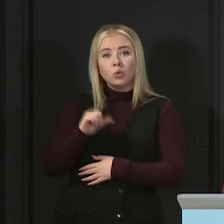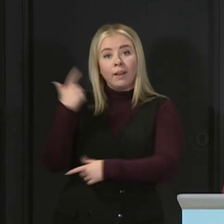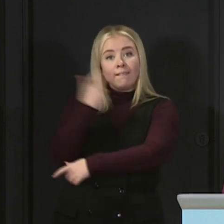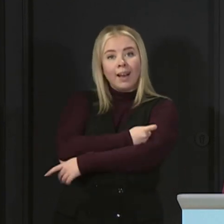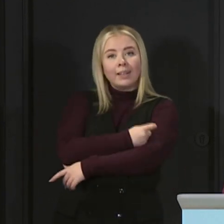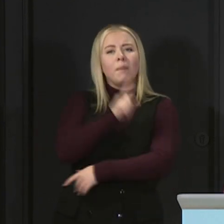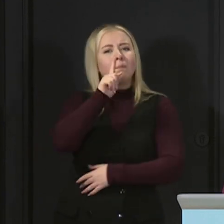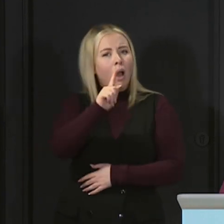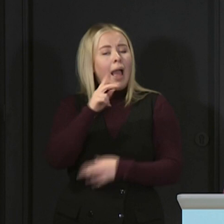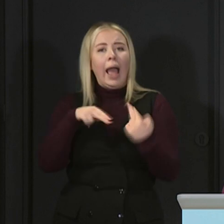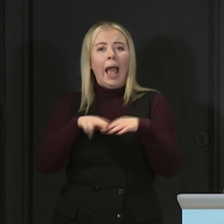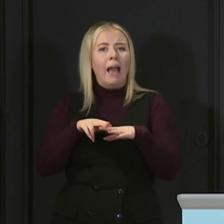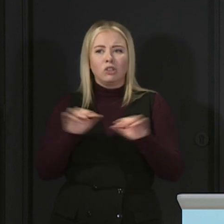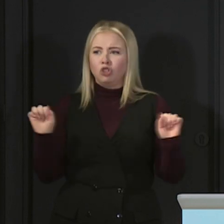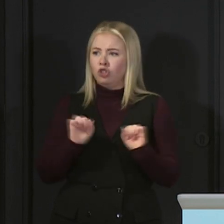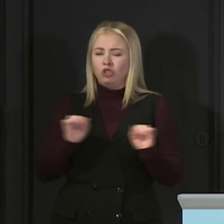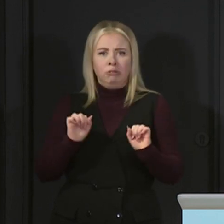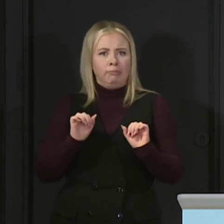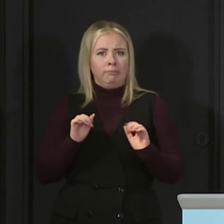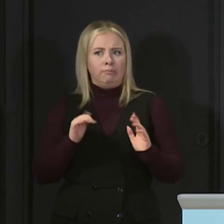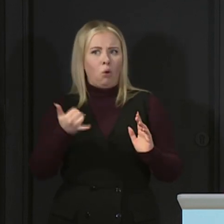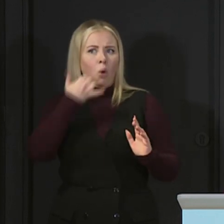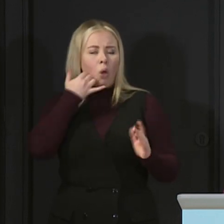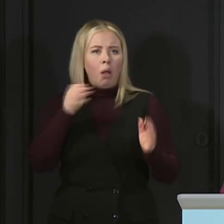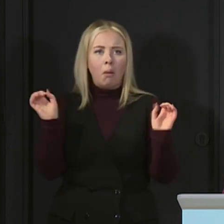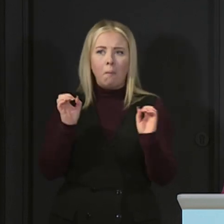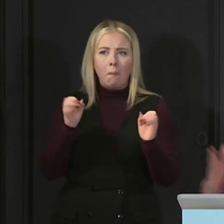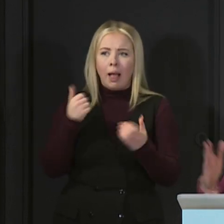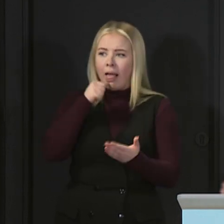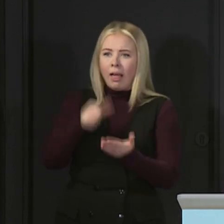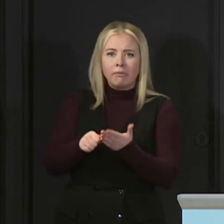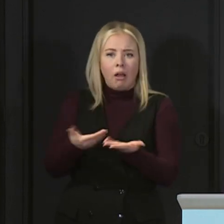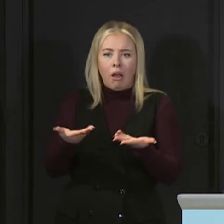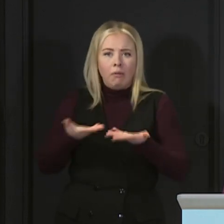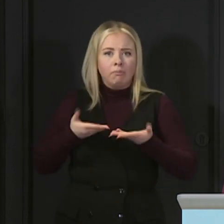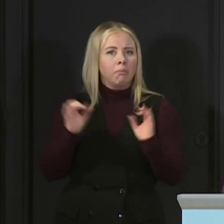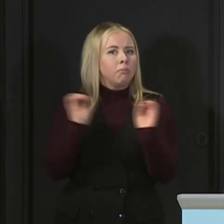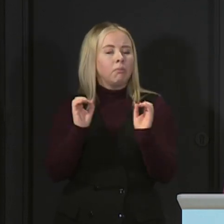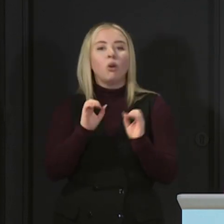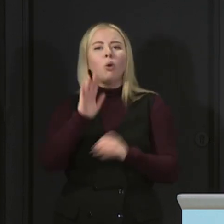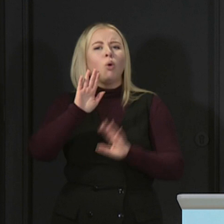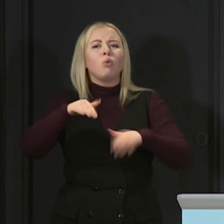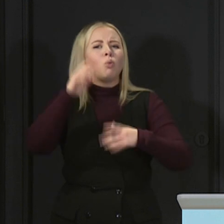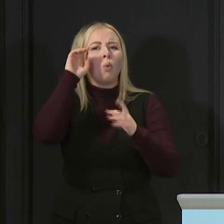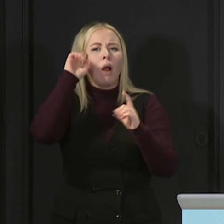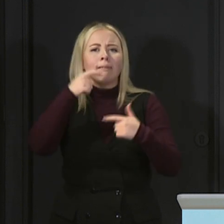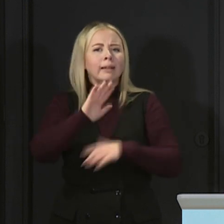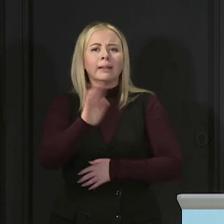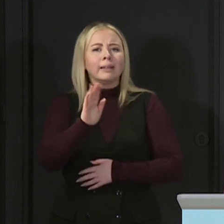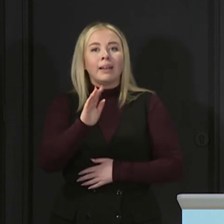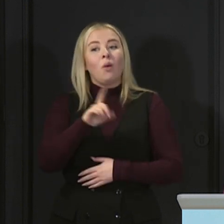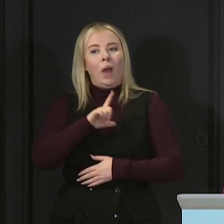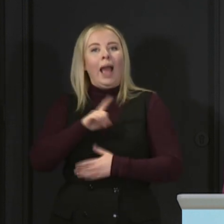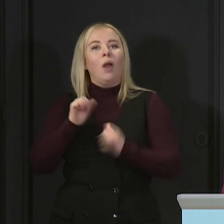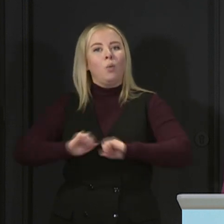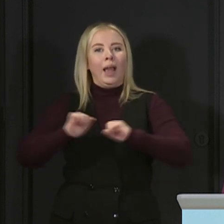say today, don't worry if you haven't yet had your call or letter. These are being aligned with the availability of supply and it will